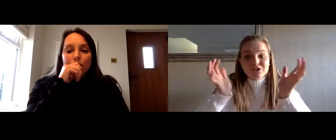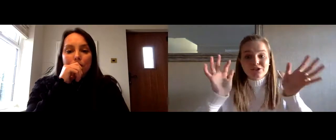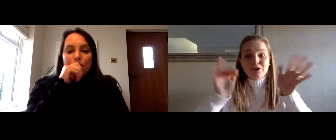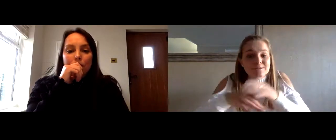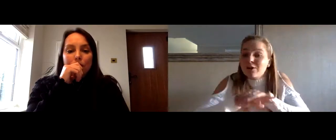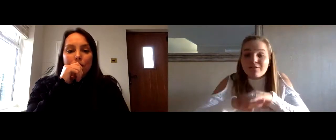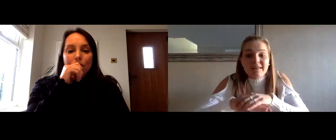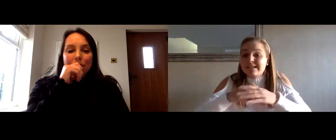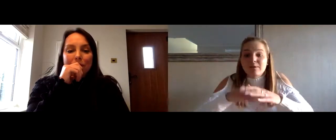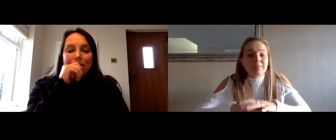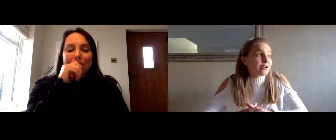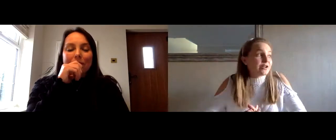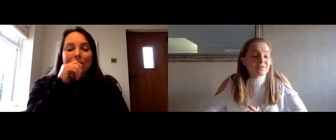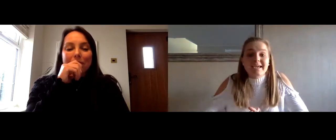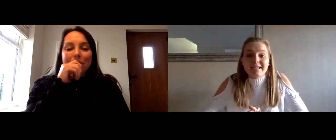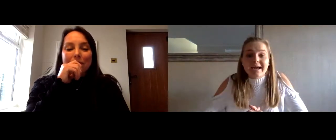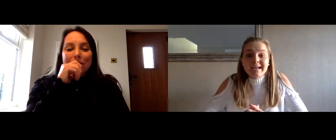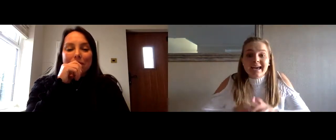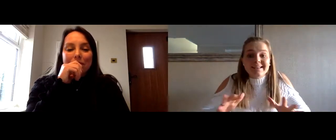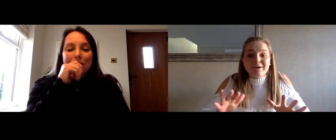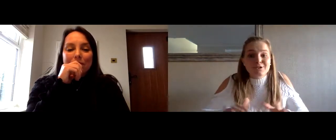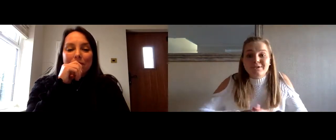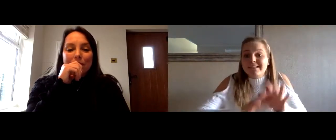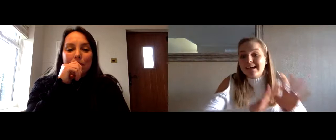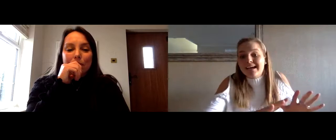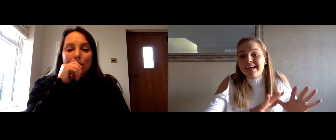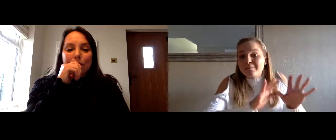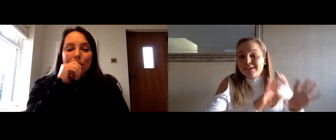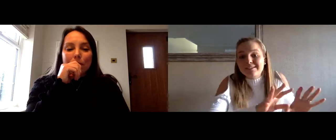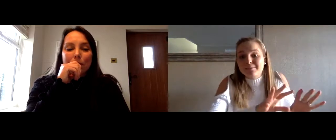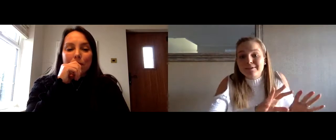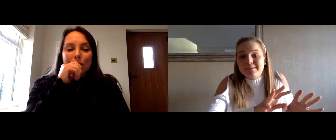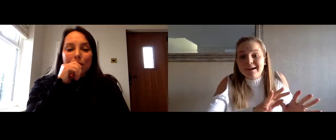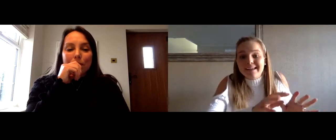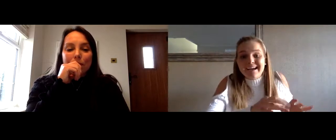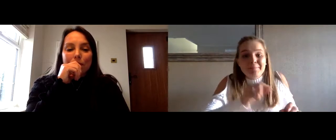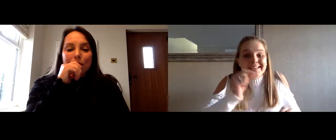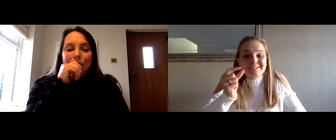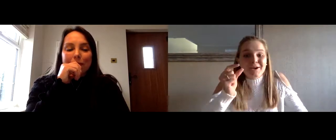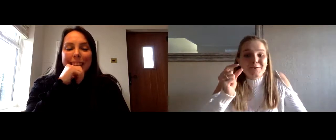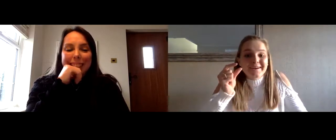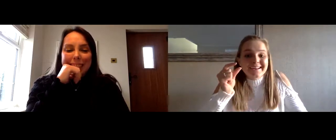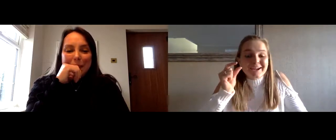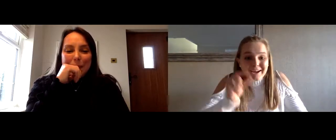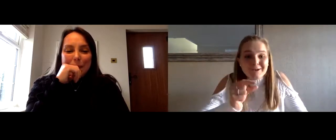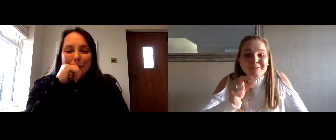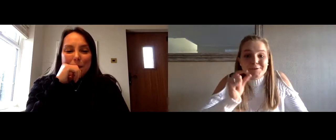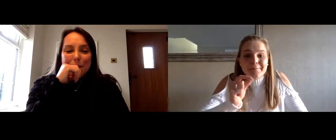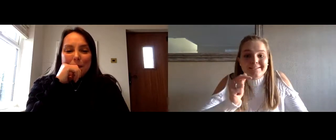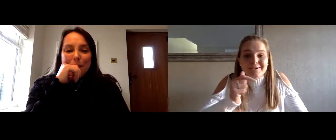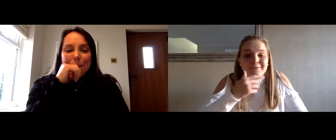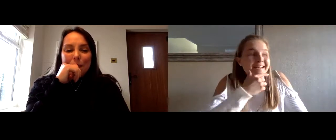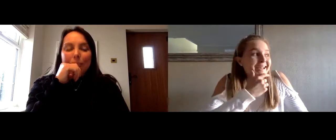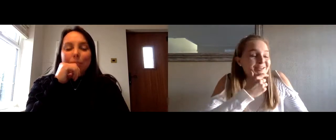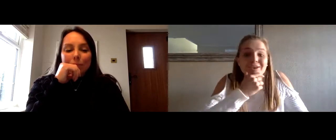could have just stopped a lot of athletes probably could have taken that easy opportunity okay i'm so disappointed by that being so close